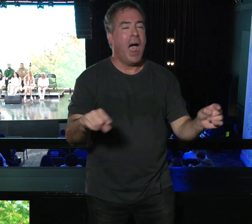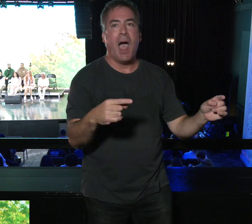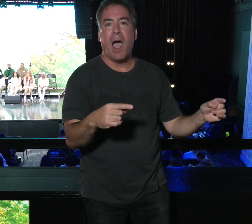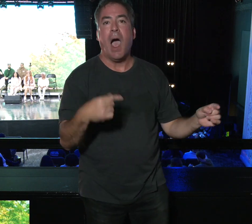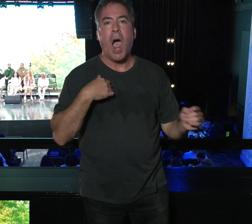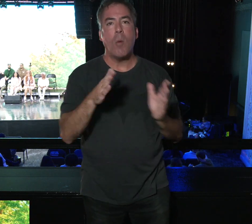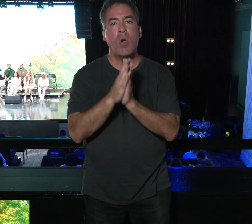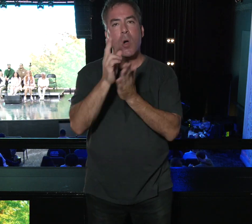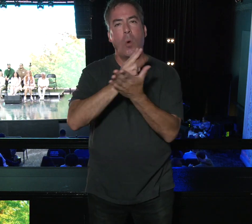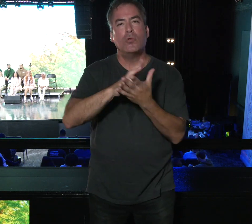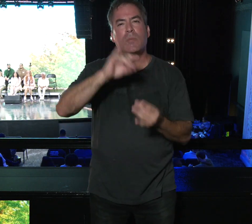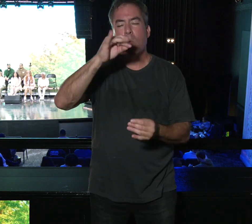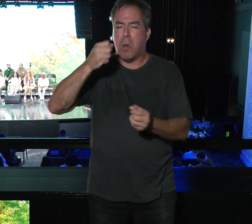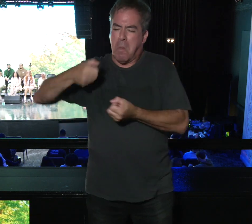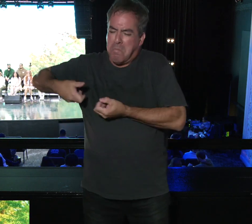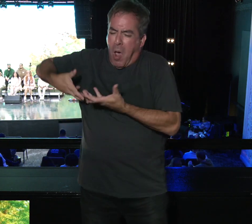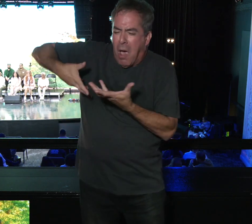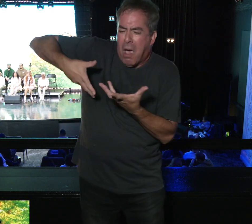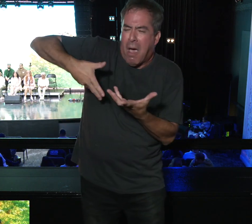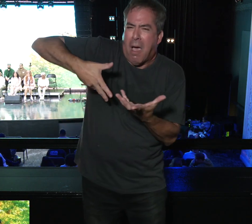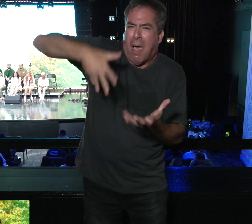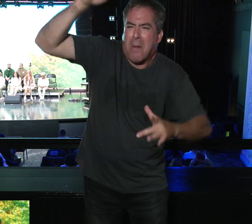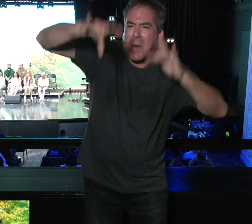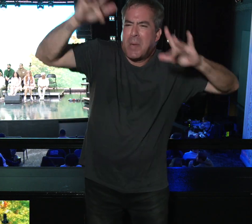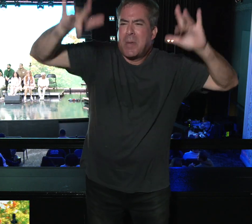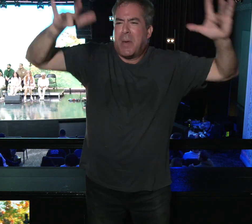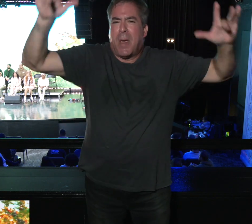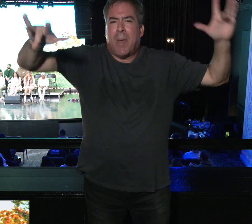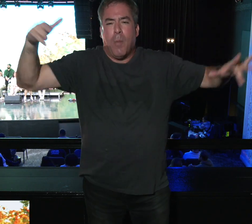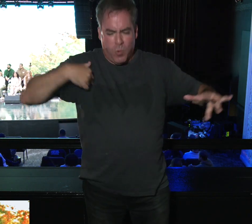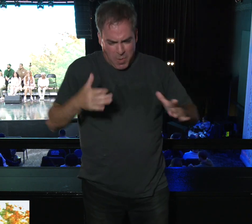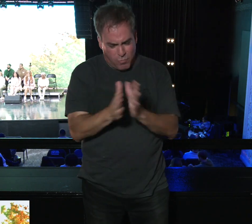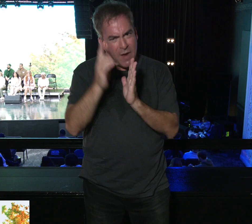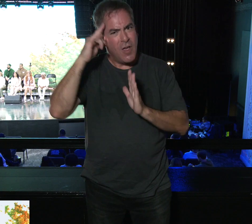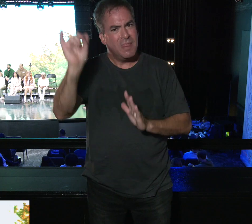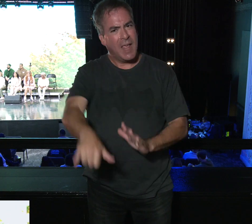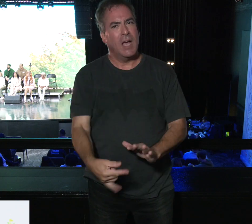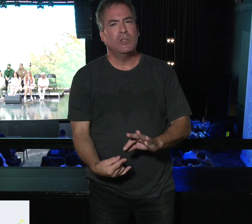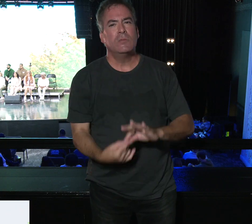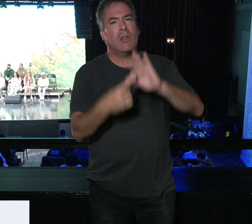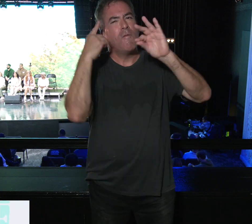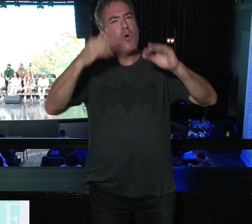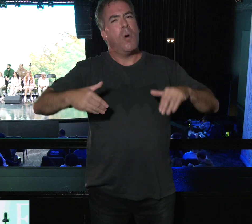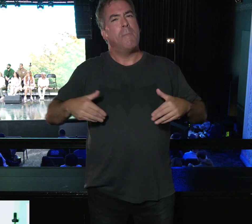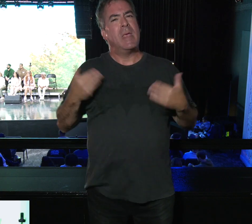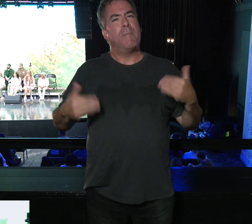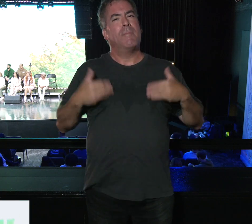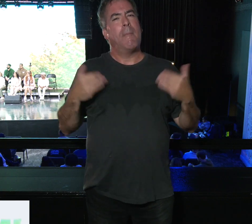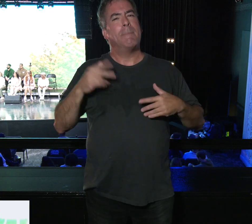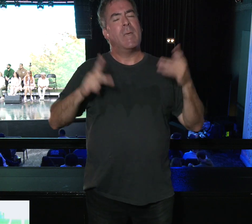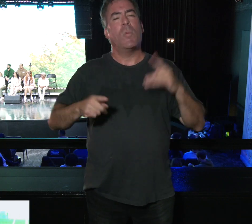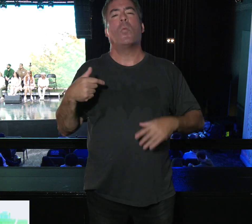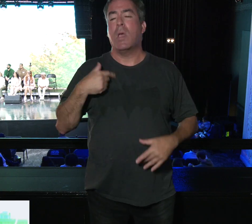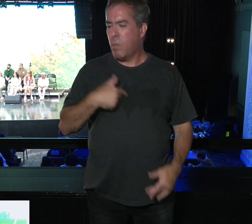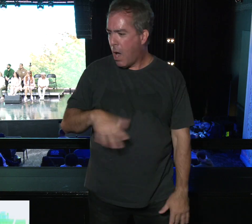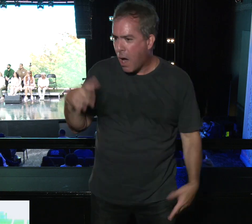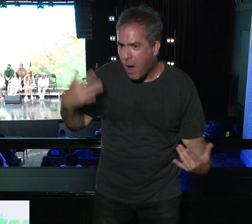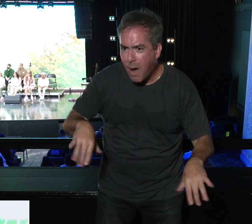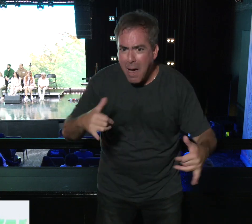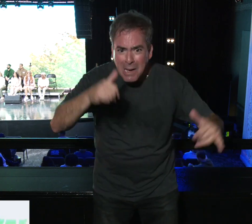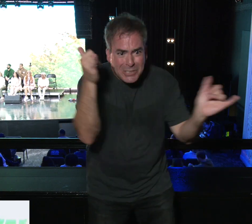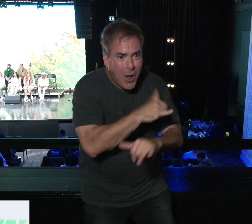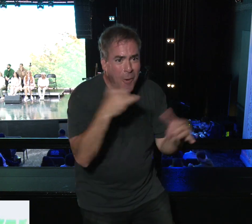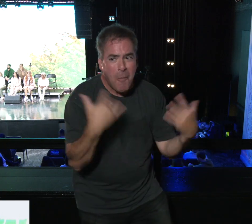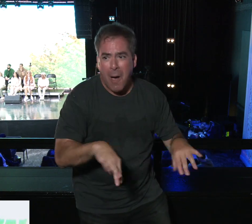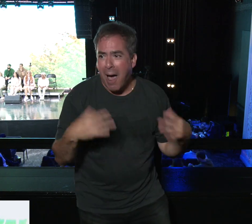I'm praying the Holy Spirit falls. The things we've been praying for, especially for our young people, that we're going to be like, are you kidding me?